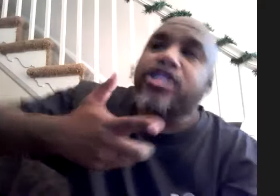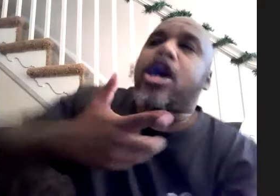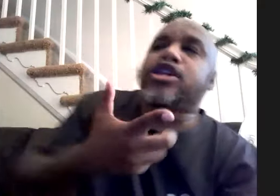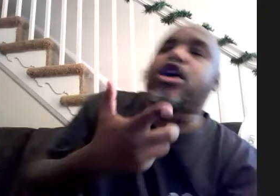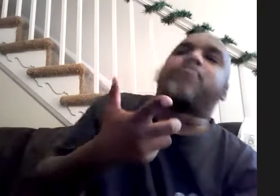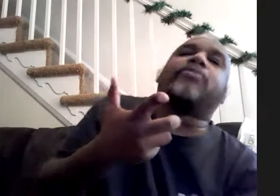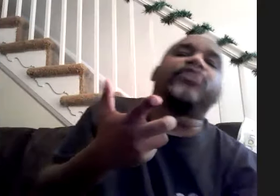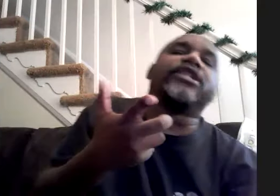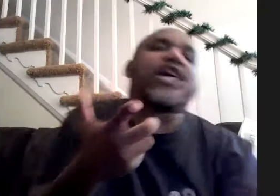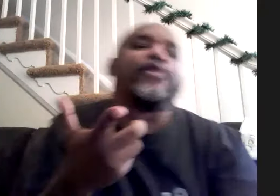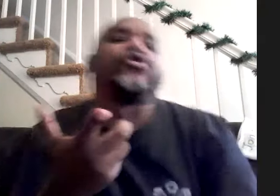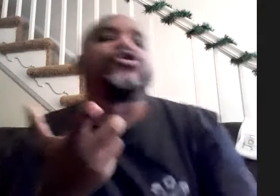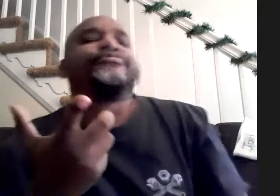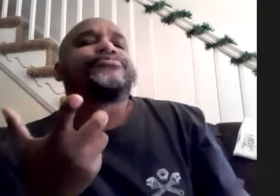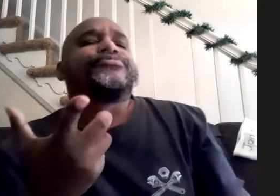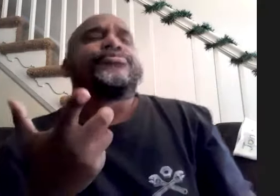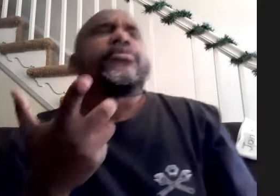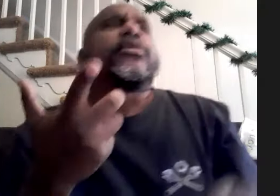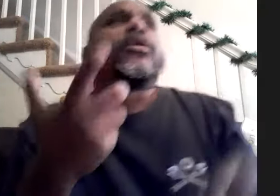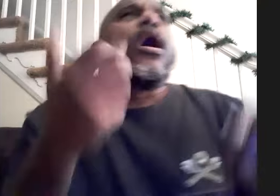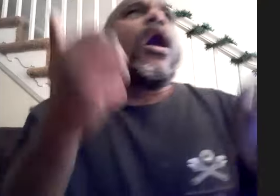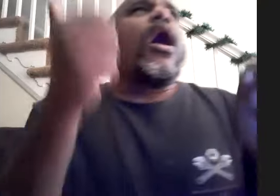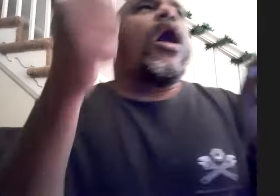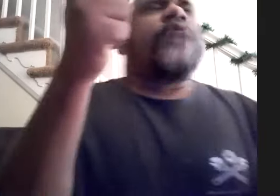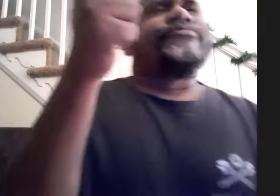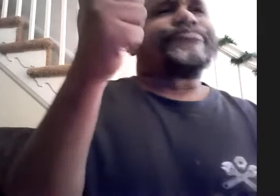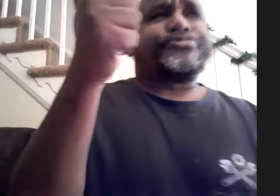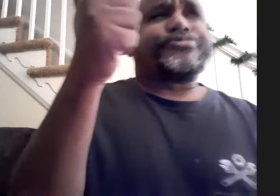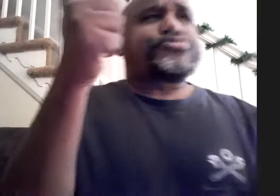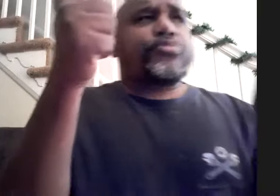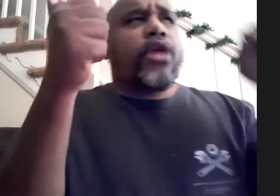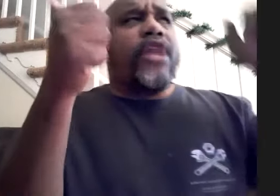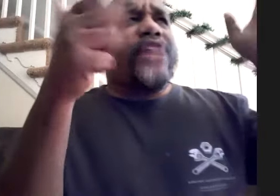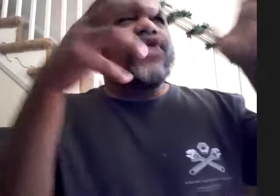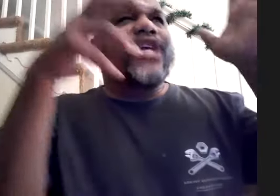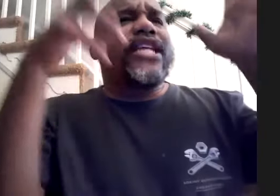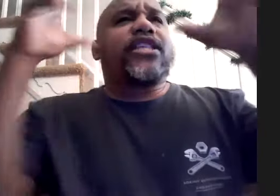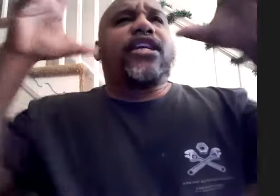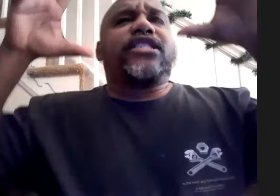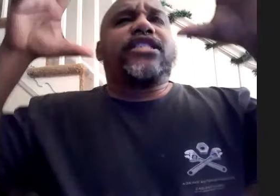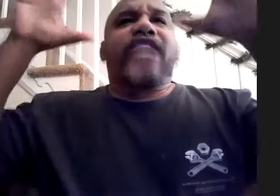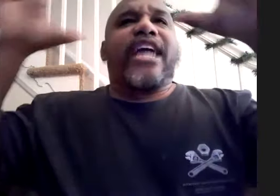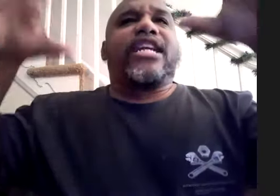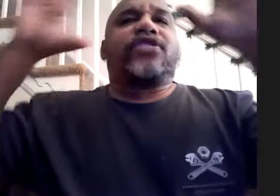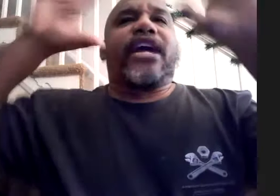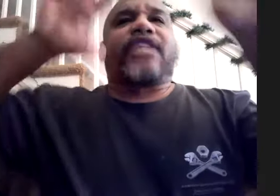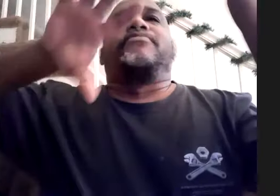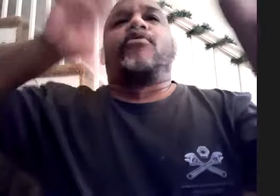calling card probably is commodore um and then you get into nine or like more